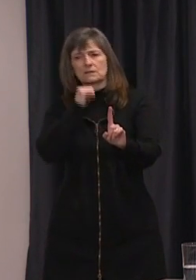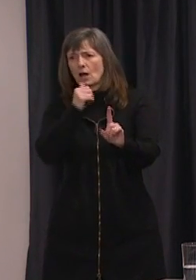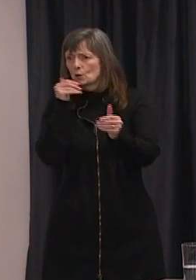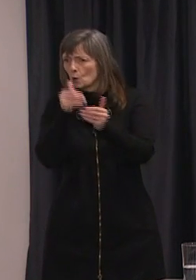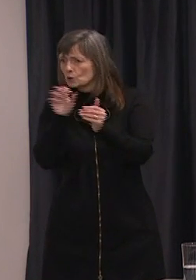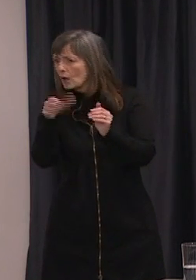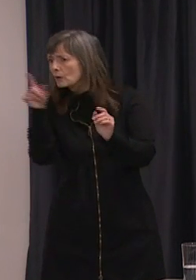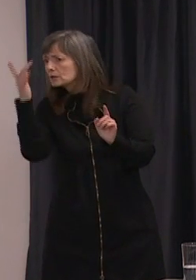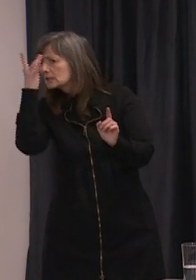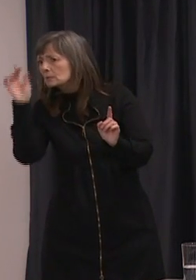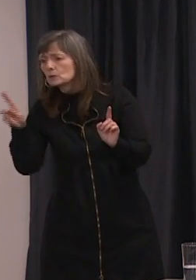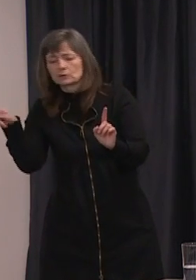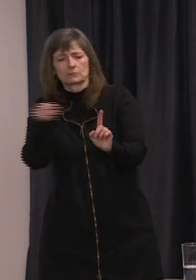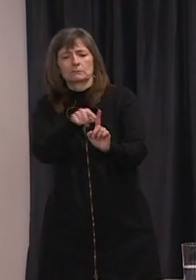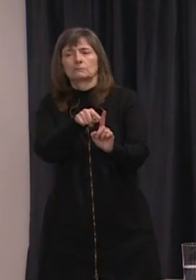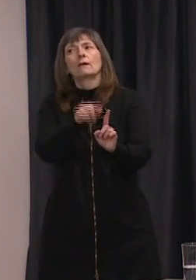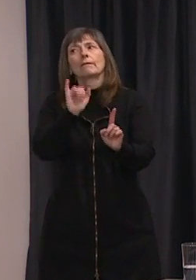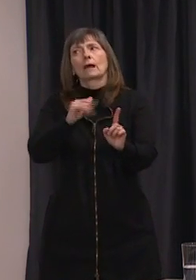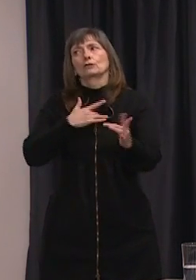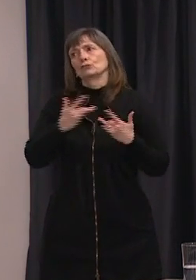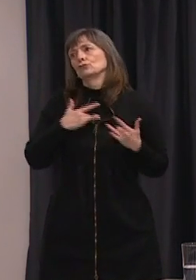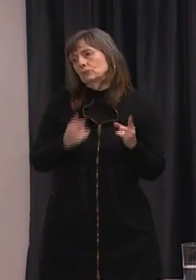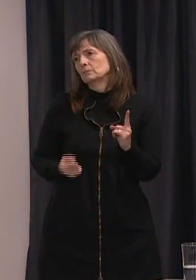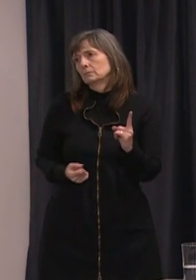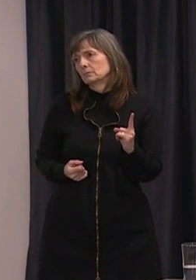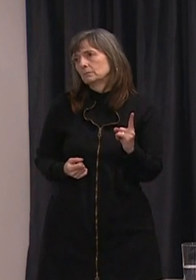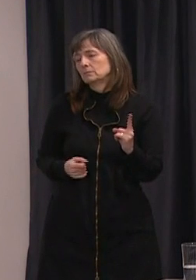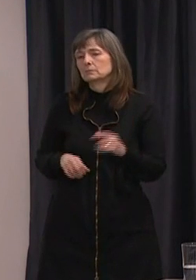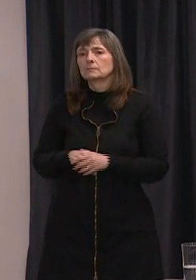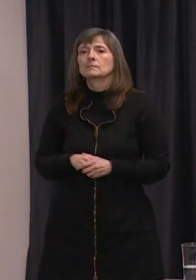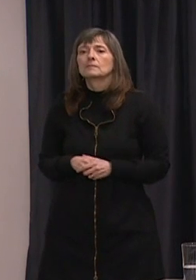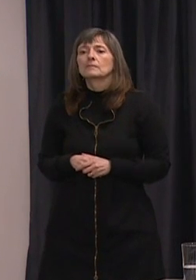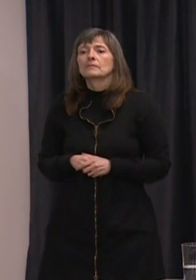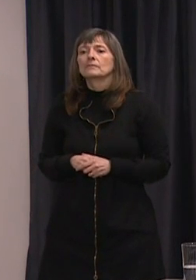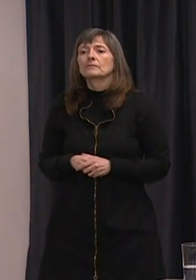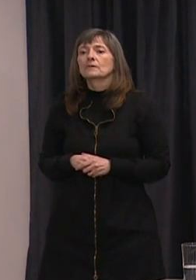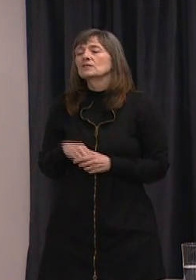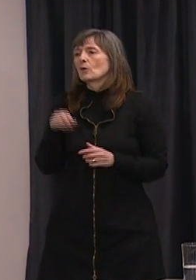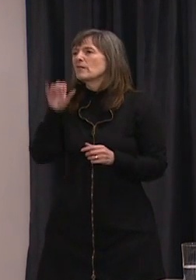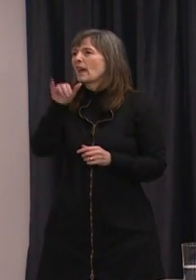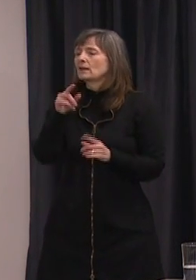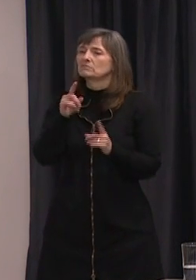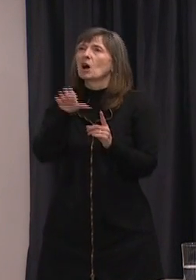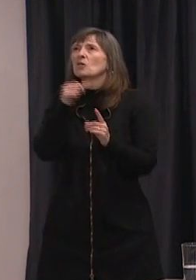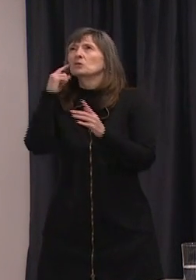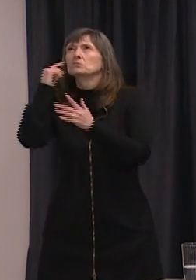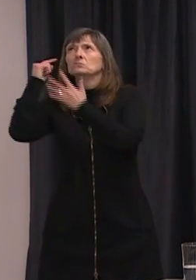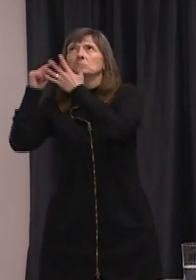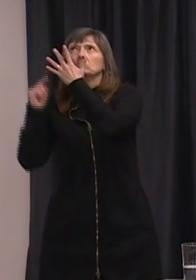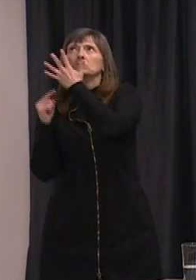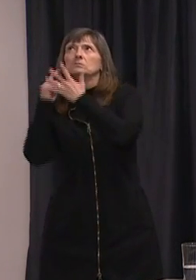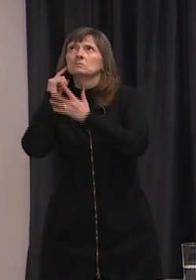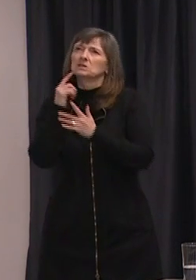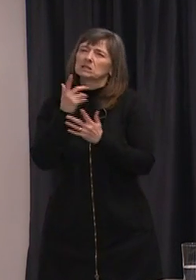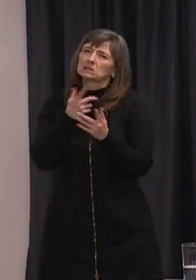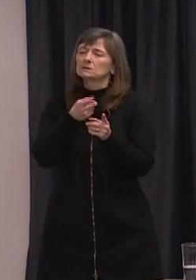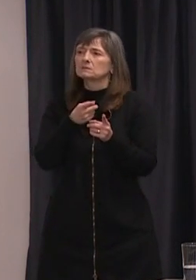considerations that would make us determine if we needed to use mandatory measures. If we felt that